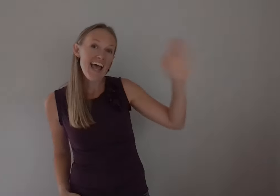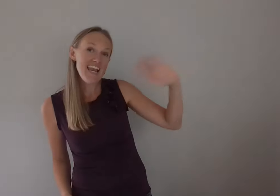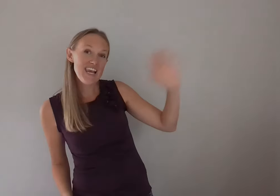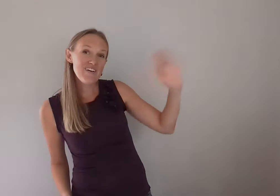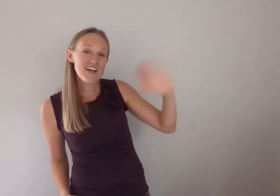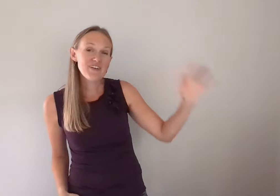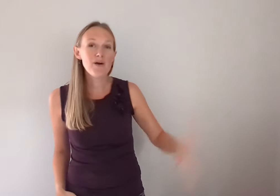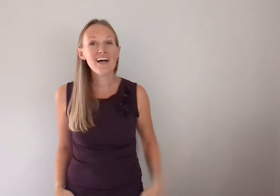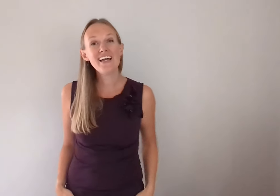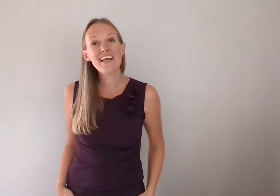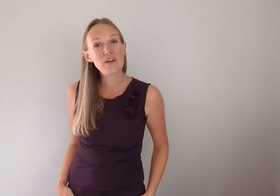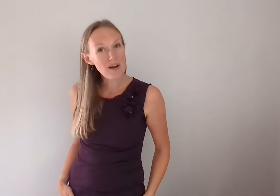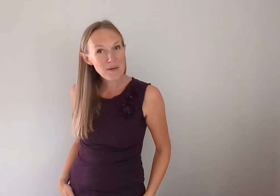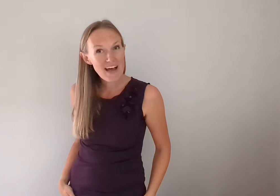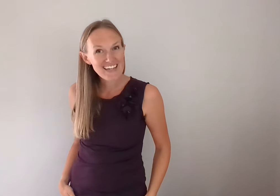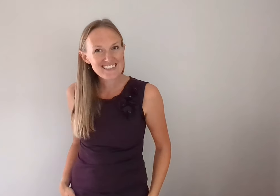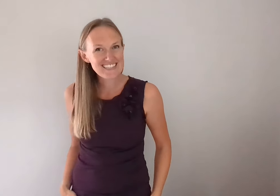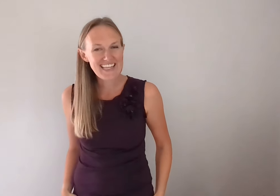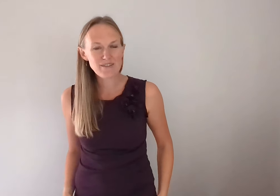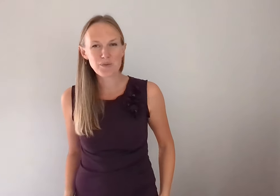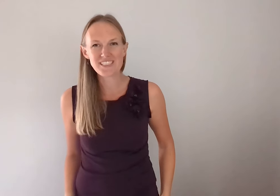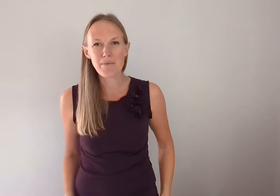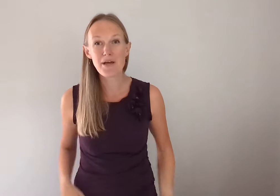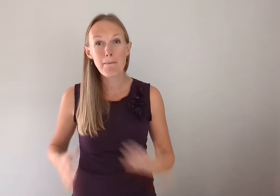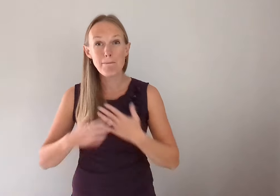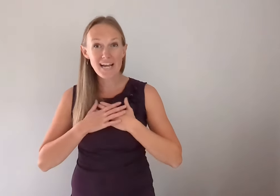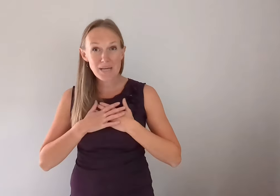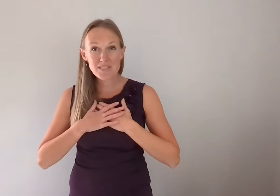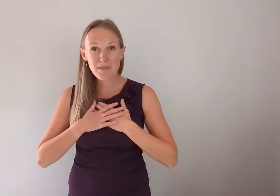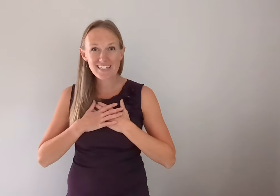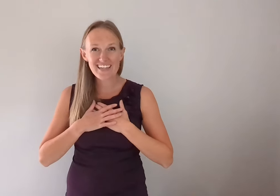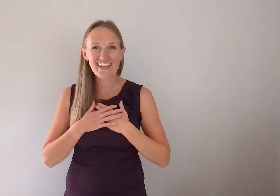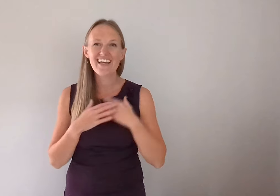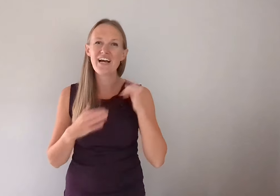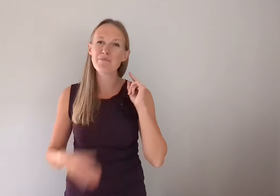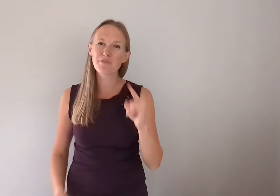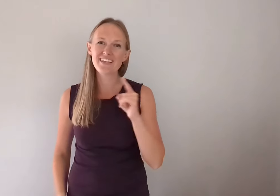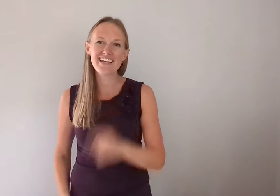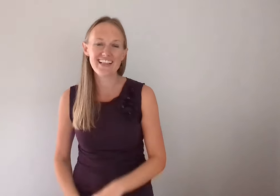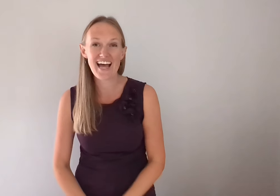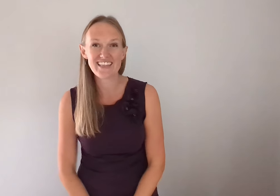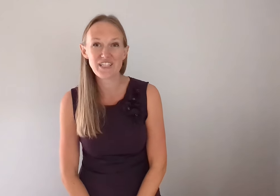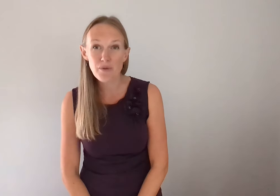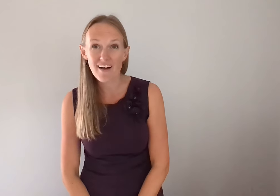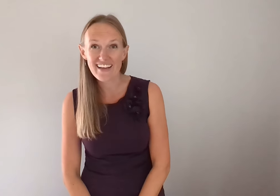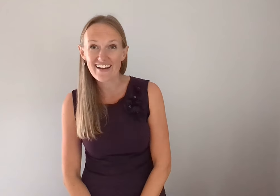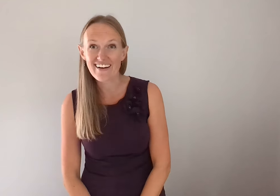Hello everyone and welcome back to Sign Language Worship. My name is Mandy and I'm really glad that you are here.